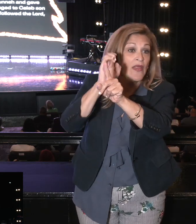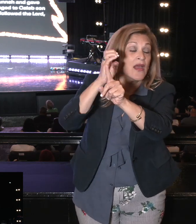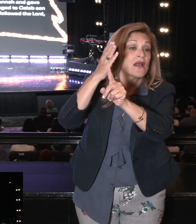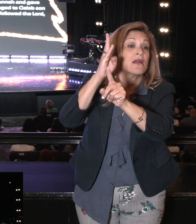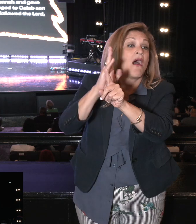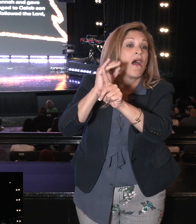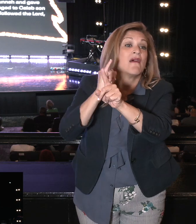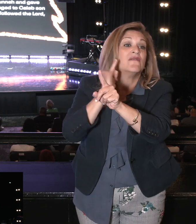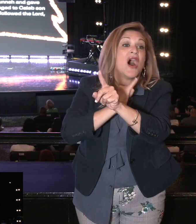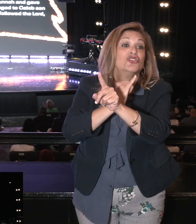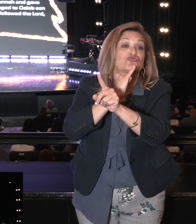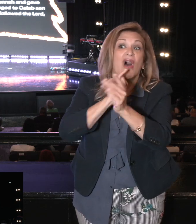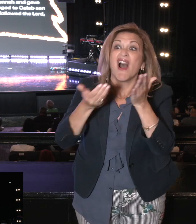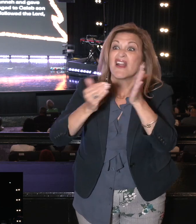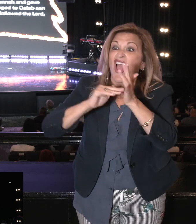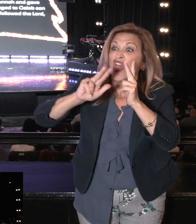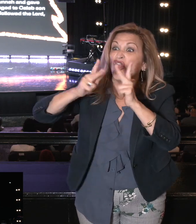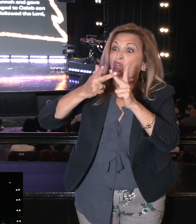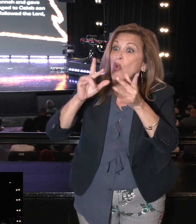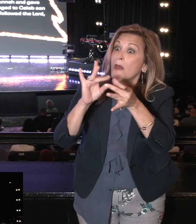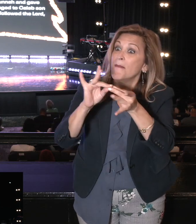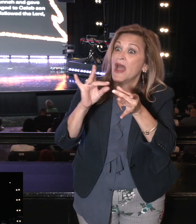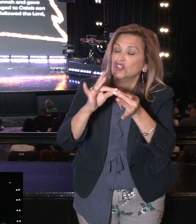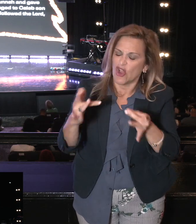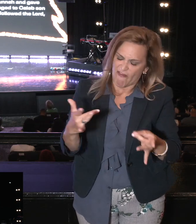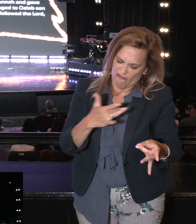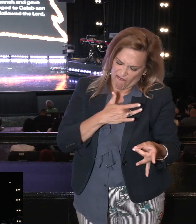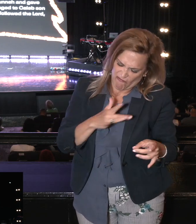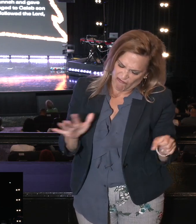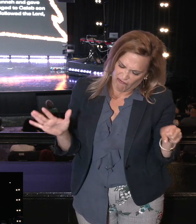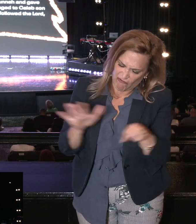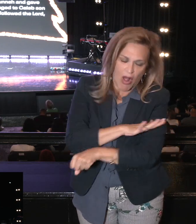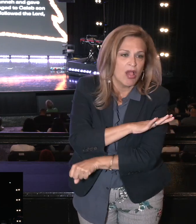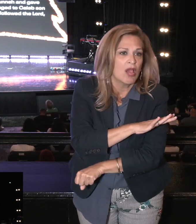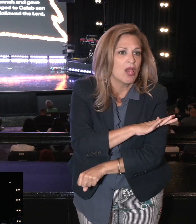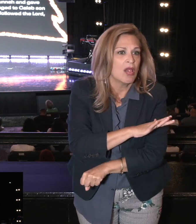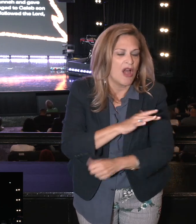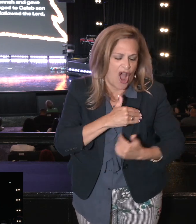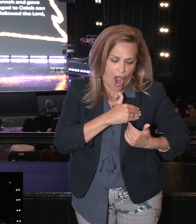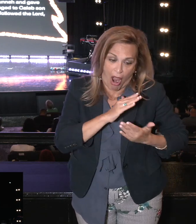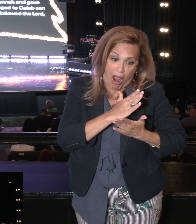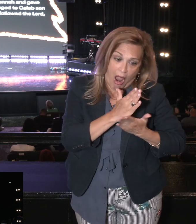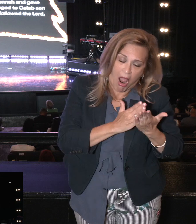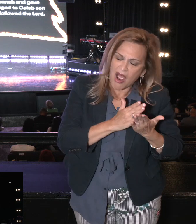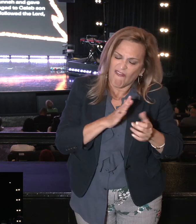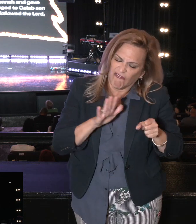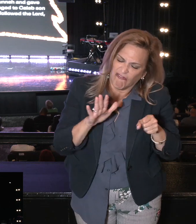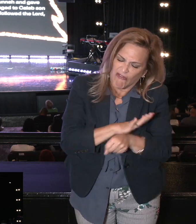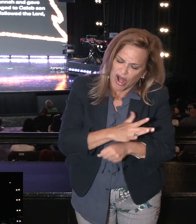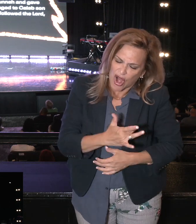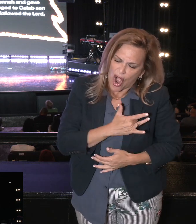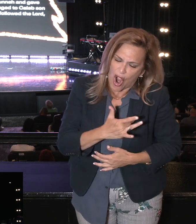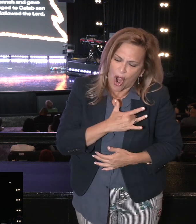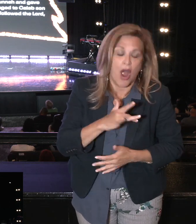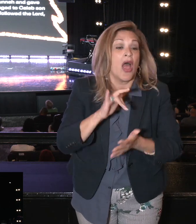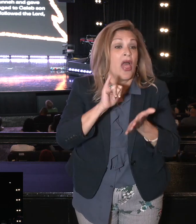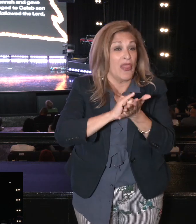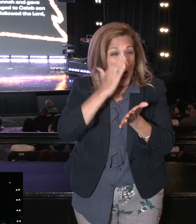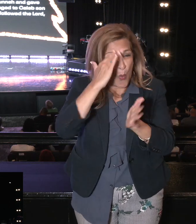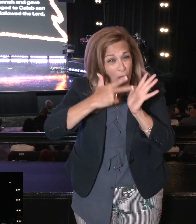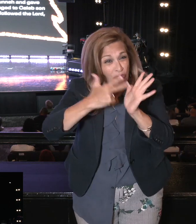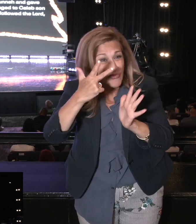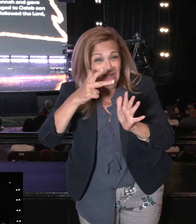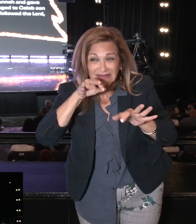wholeheartedly. Obviously, God wants us to get this. Obviously, God wants to get this. I mean,